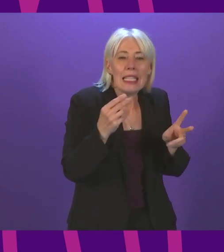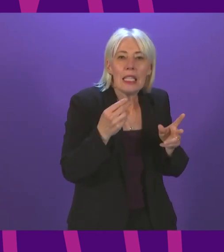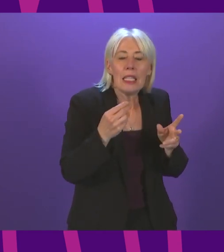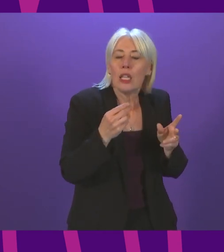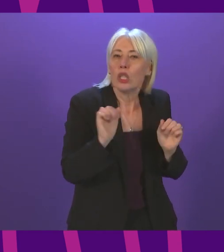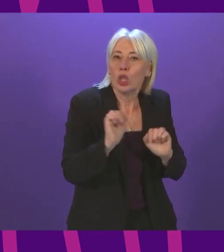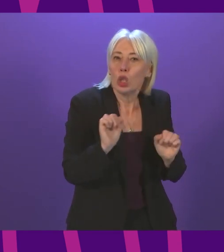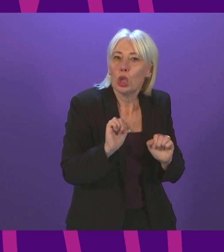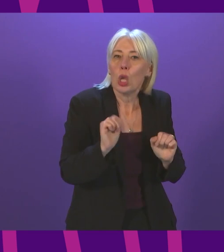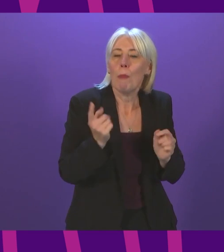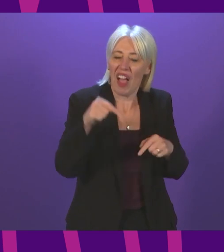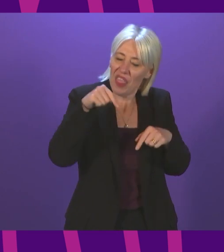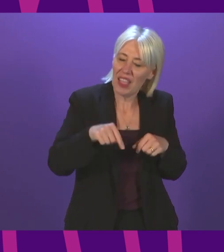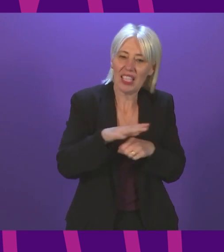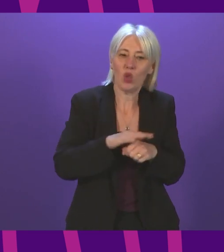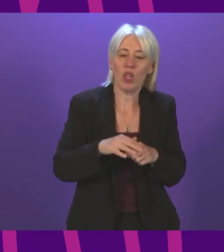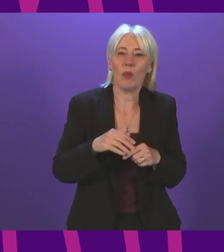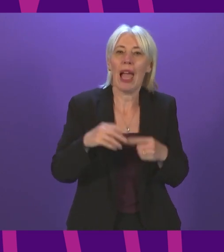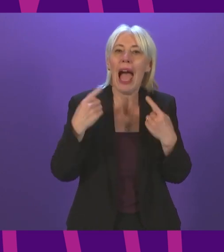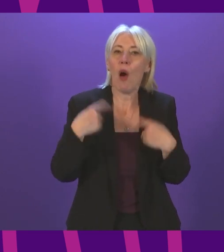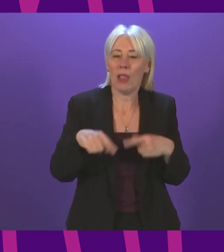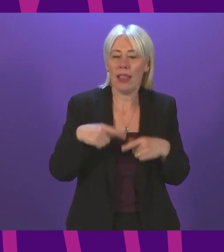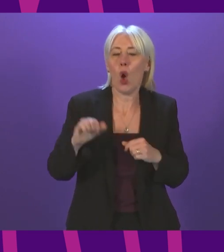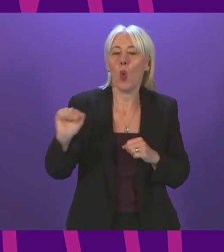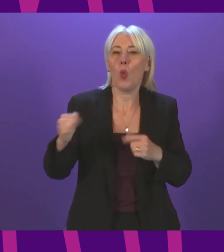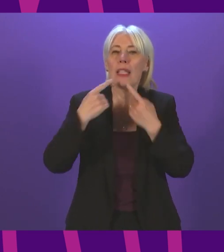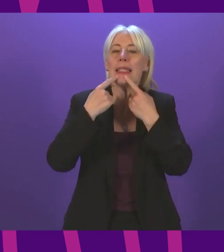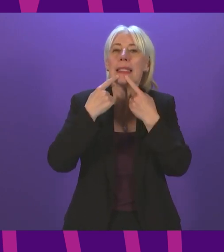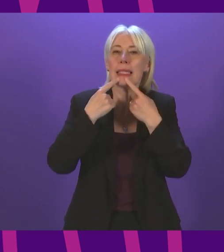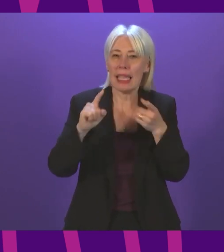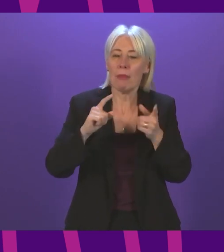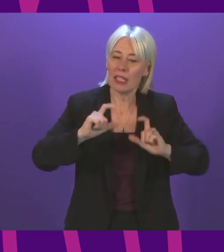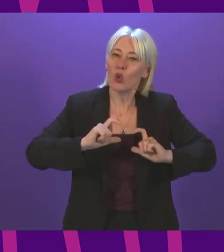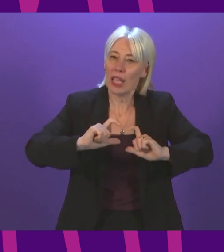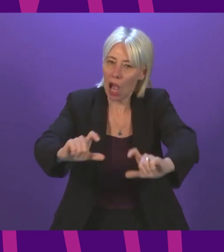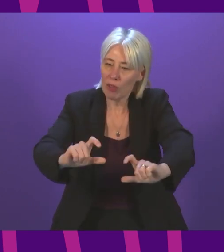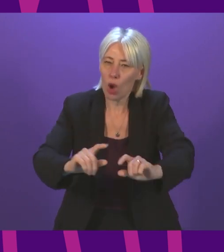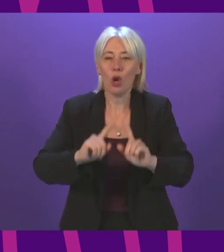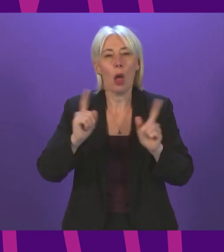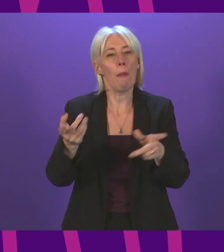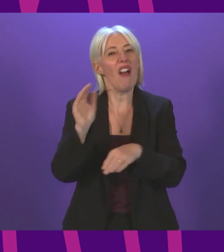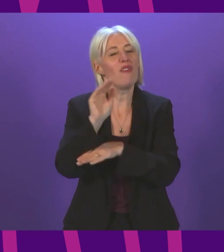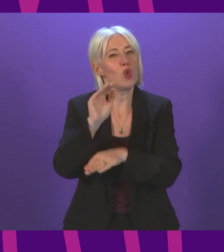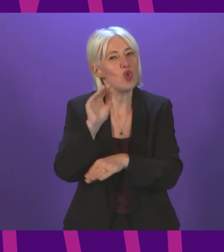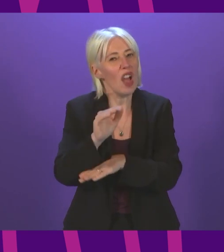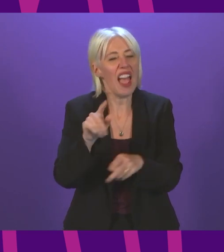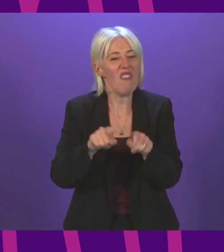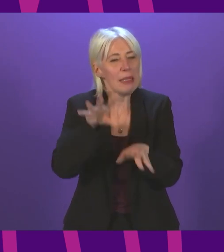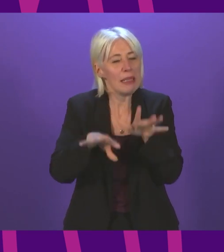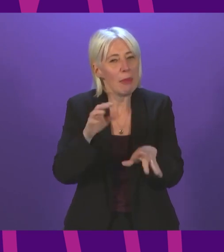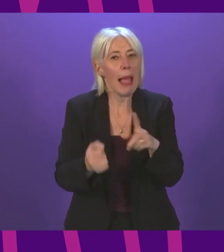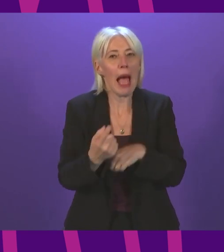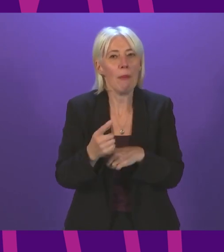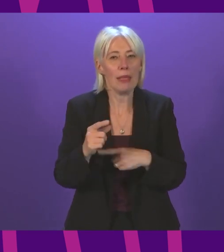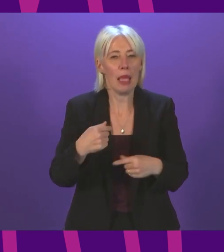in this instance, allow the statement to be made. But if there are similar instances in future, I reserve the right